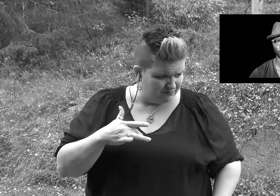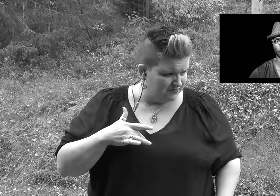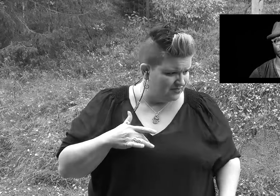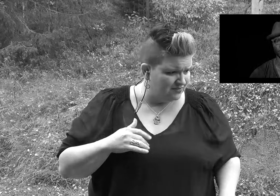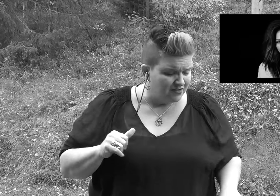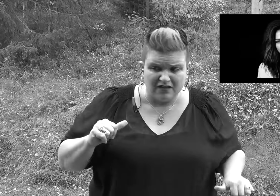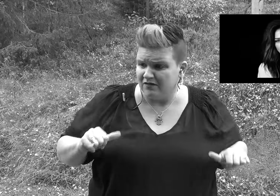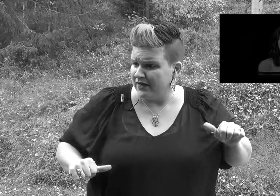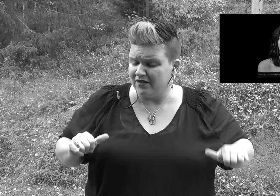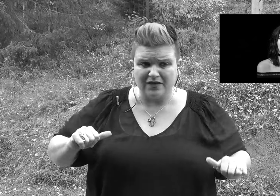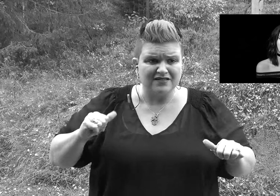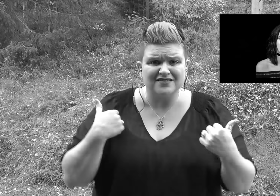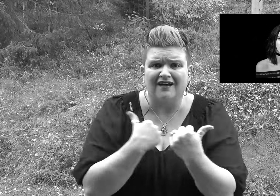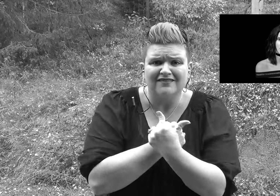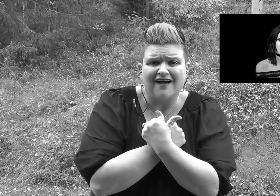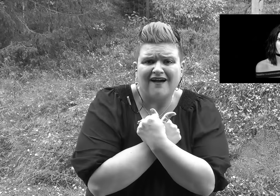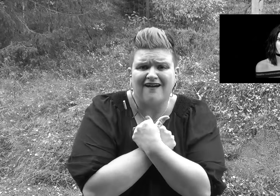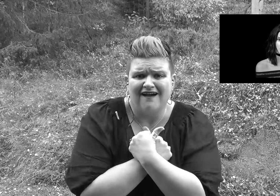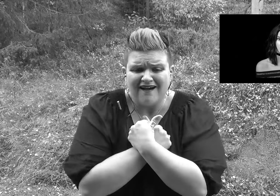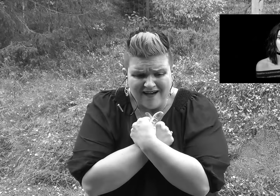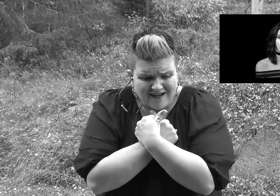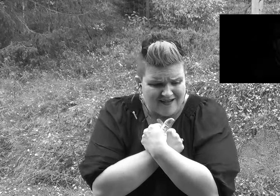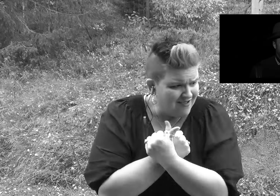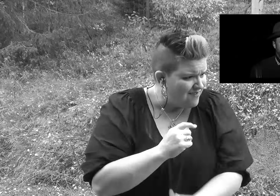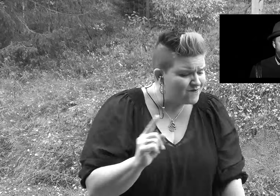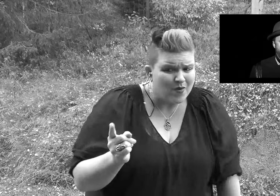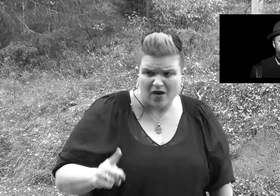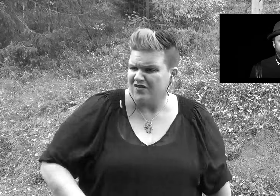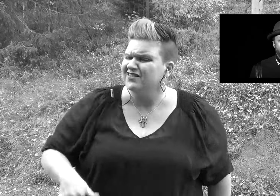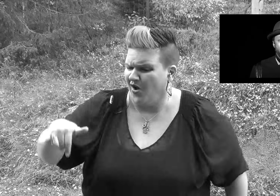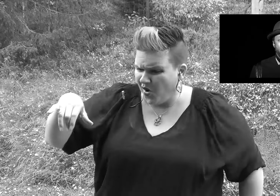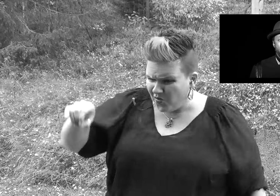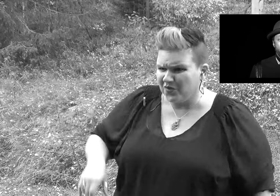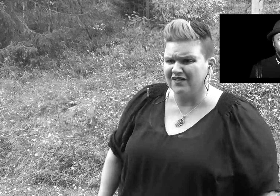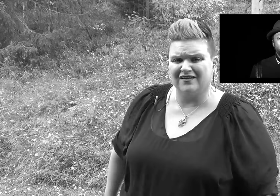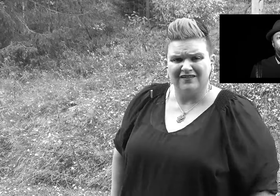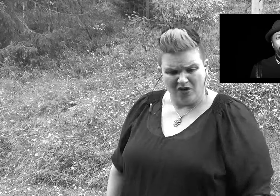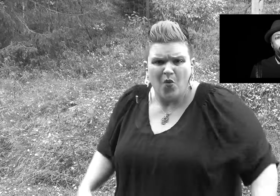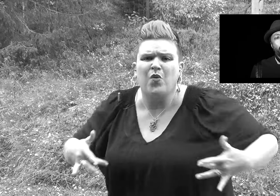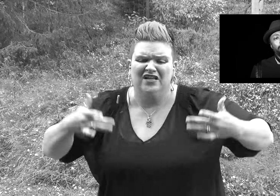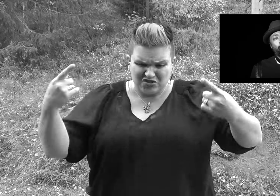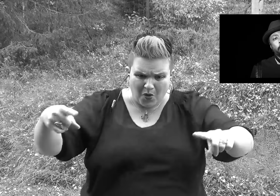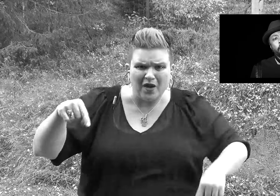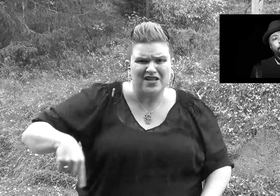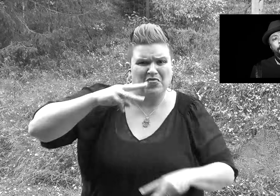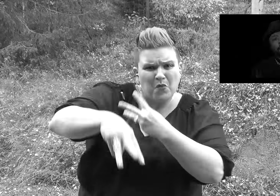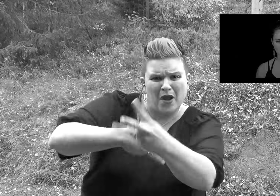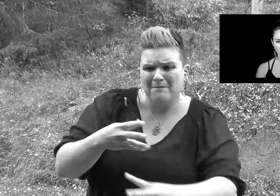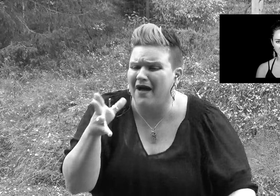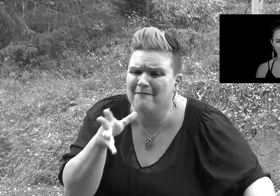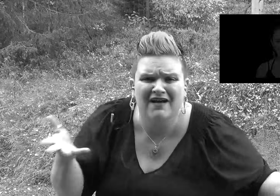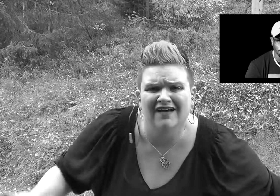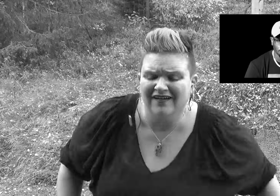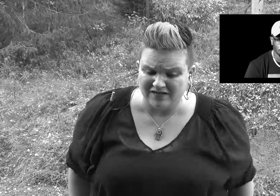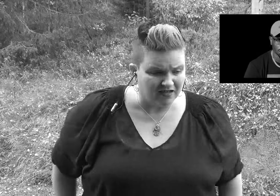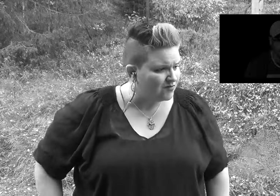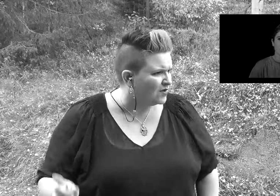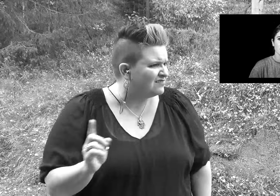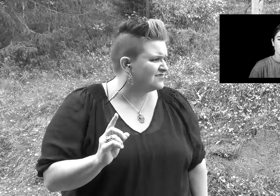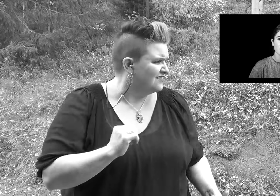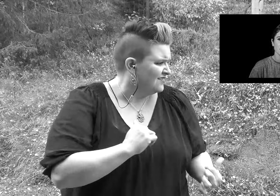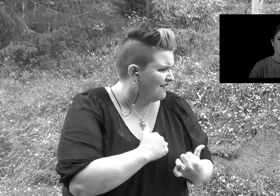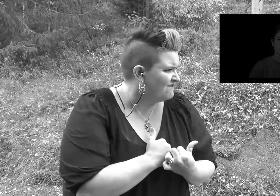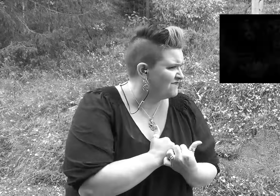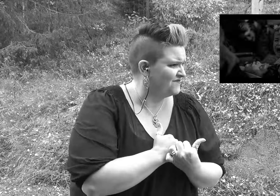questioning Where's the love? Yeah, what's going on with the world, mama? Where's the